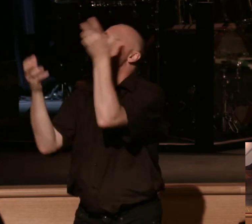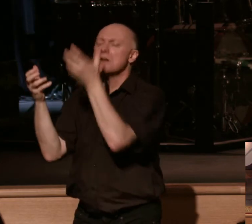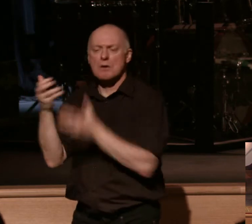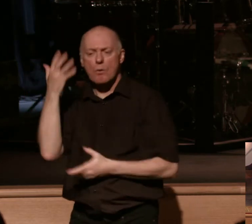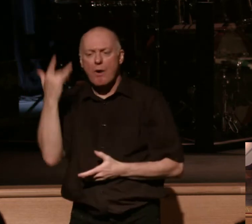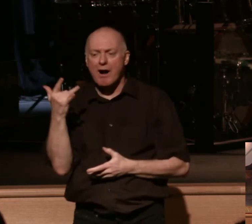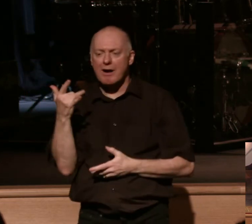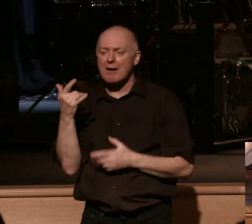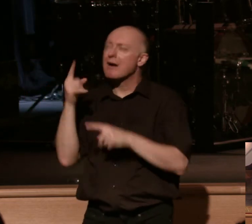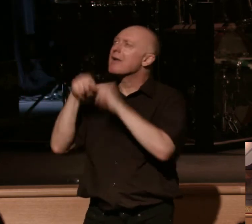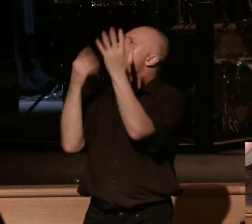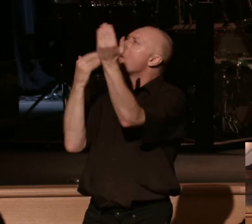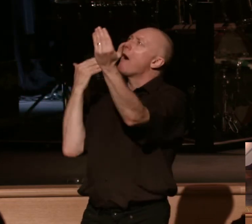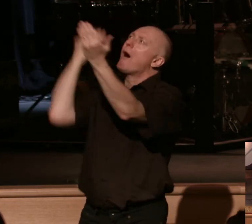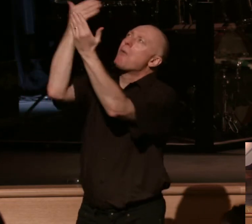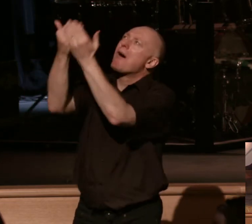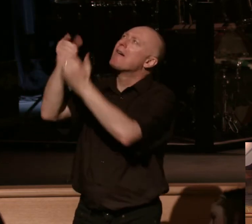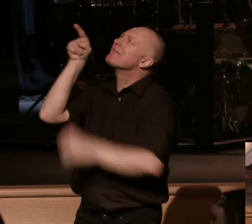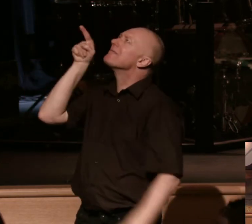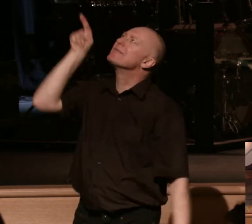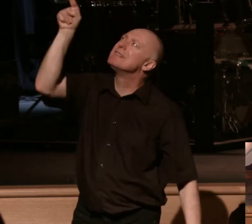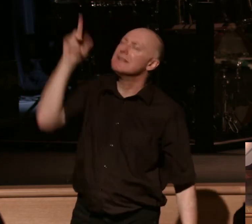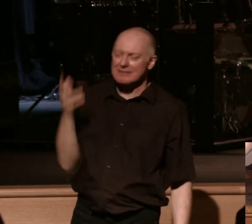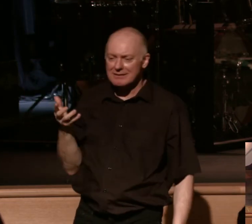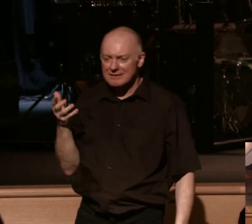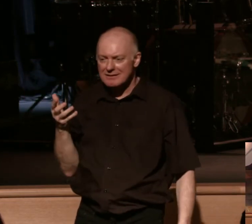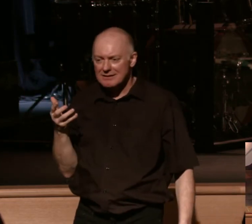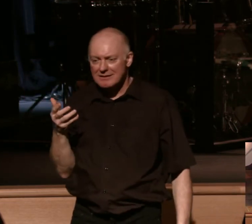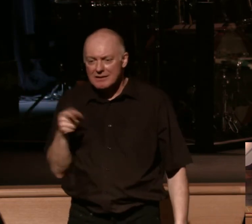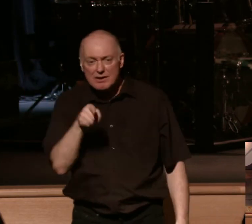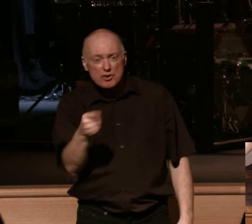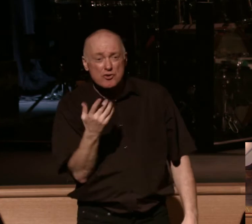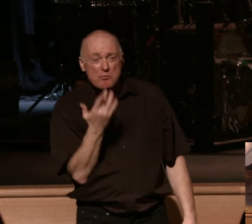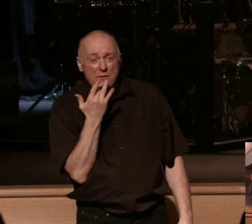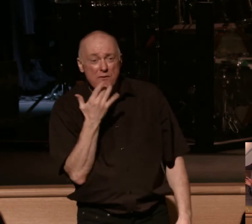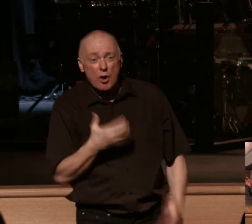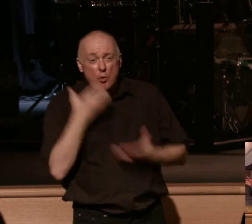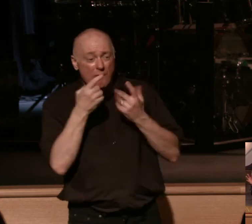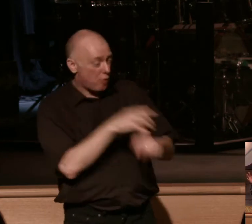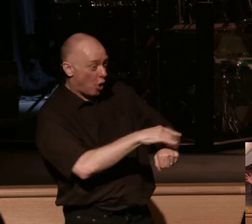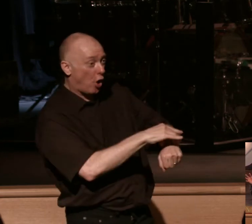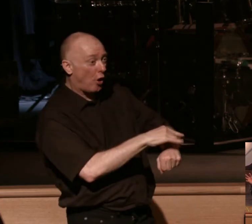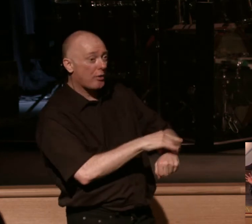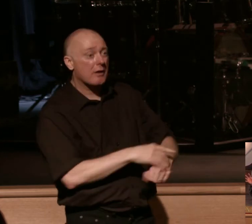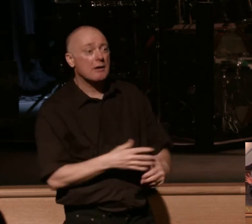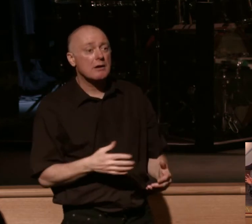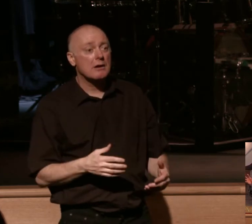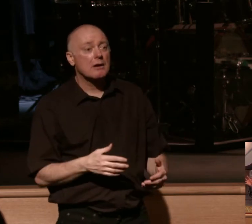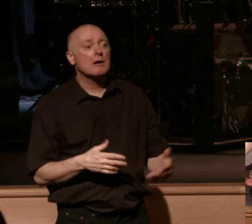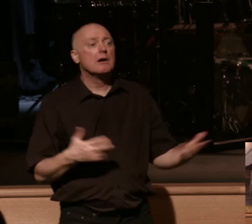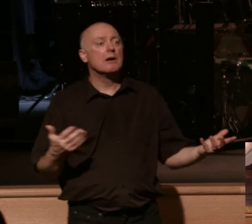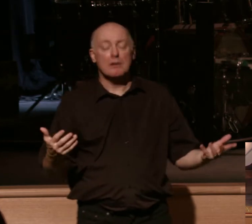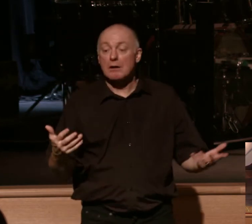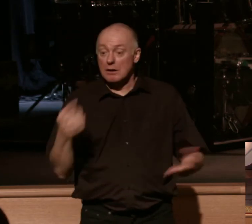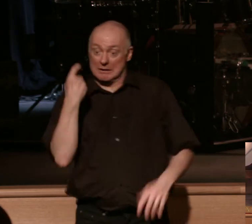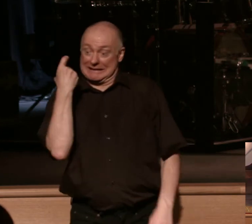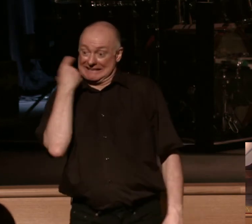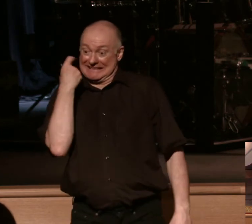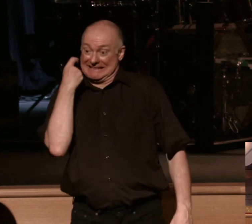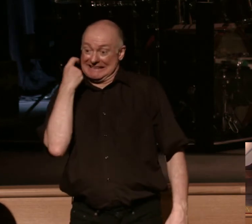heavenly dwelling because again like would you rather groan for the earth just a quick survey of our world right now right so this past week North Korea